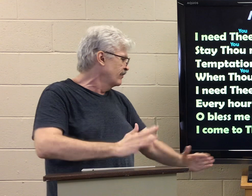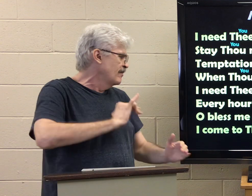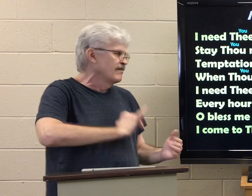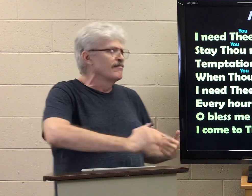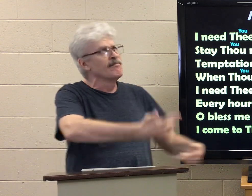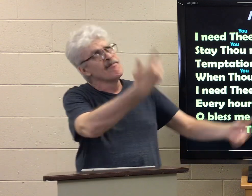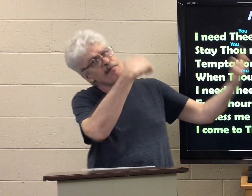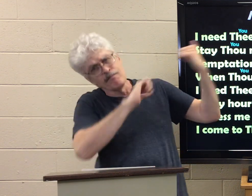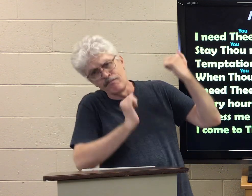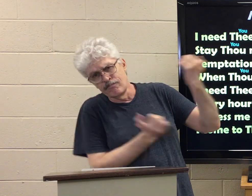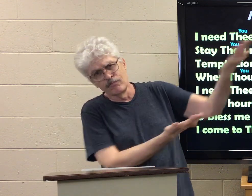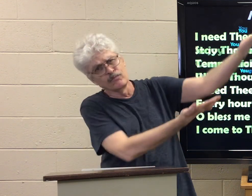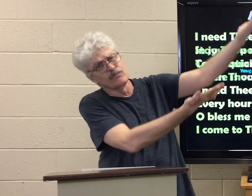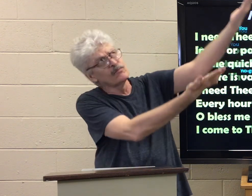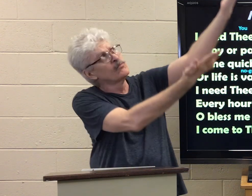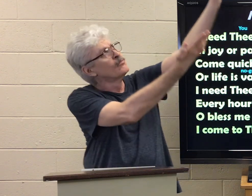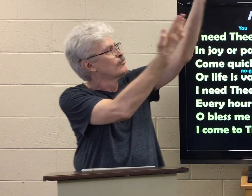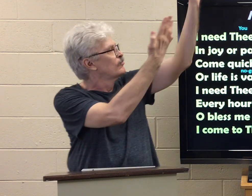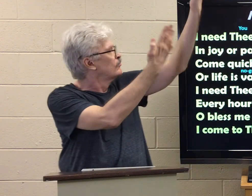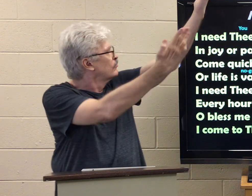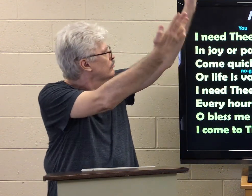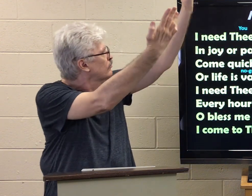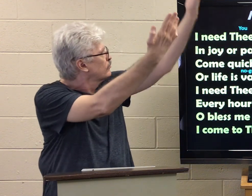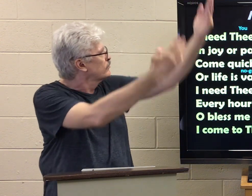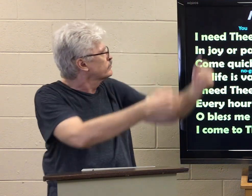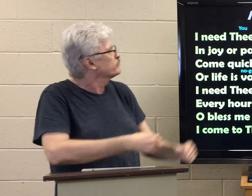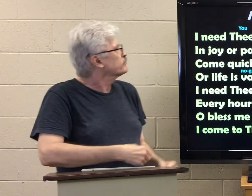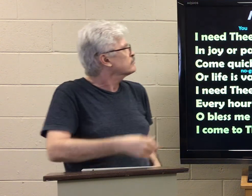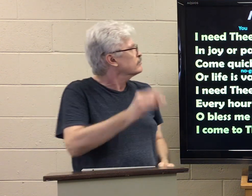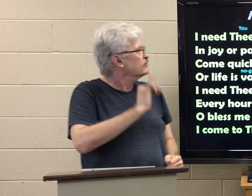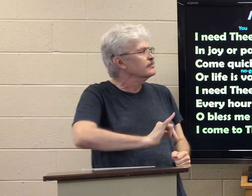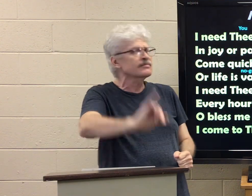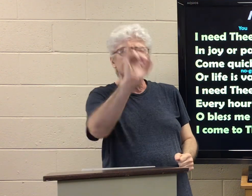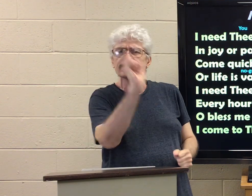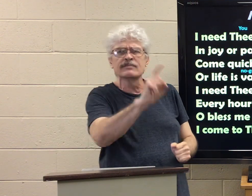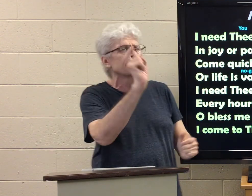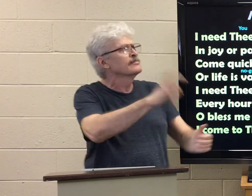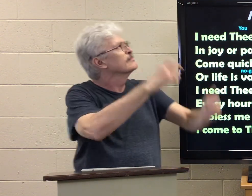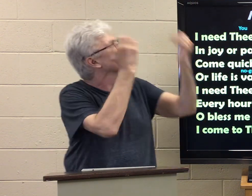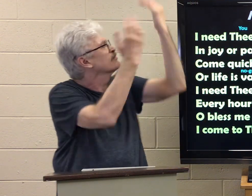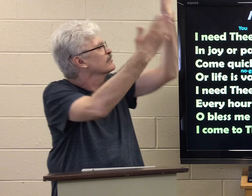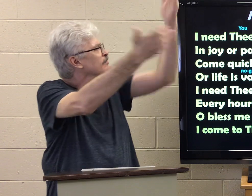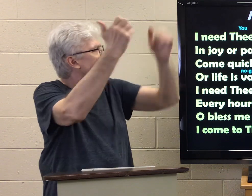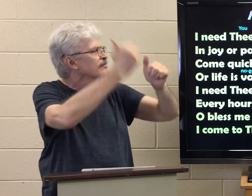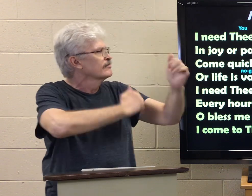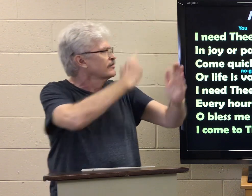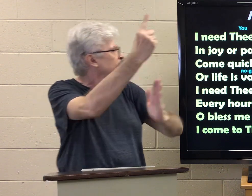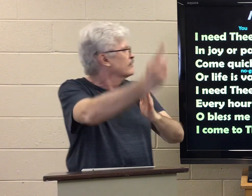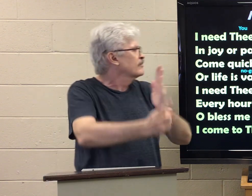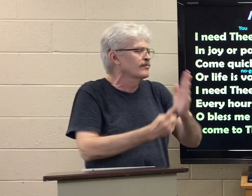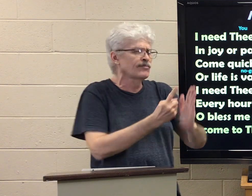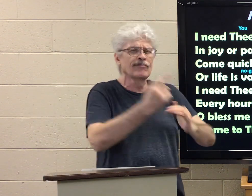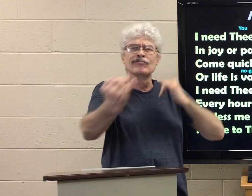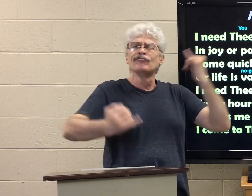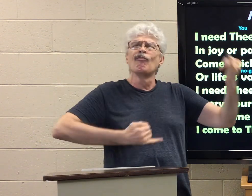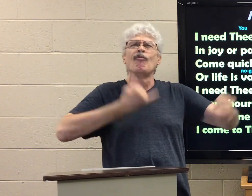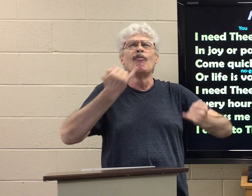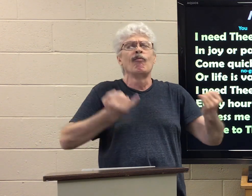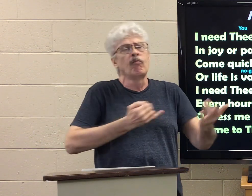I come to thee. I need thee every hour, in